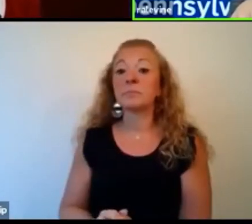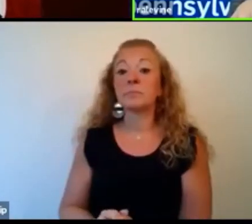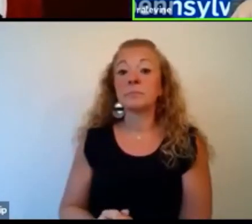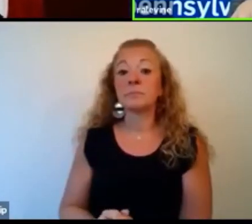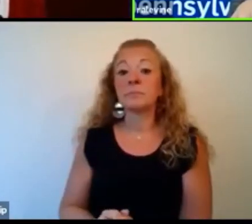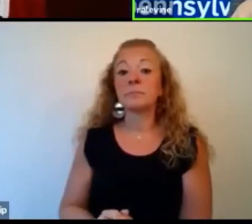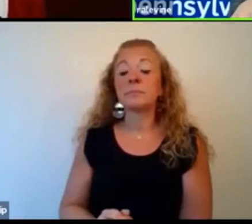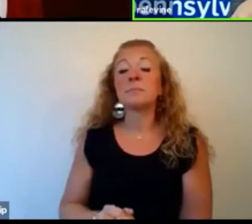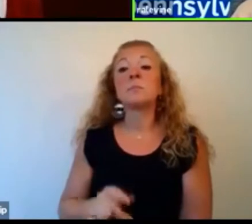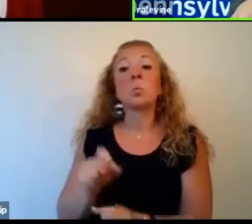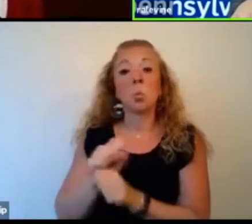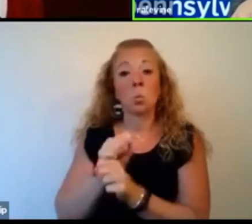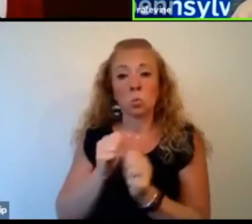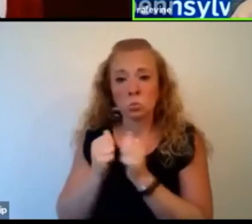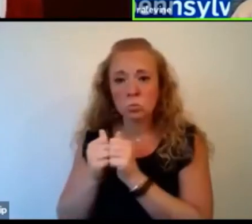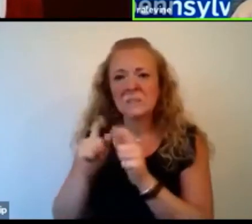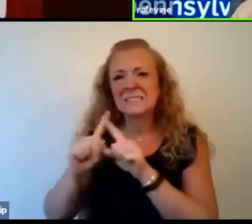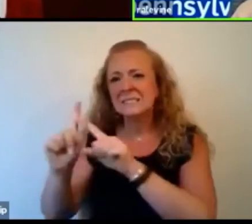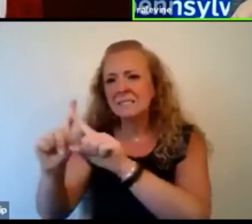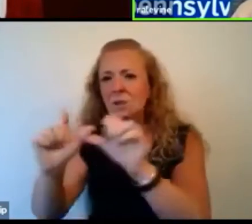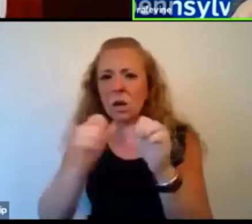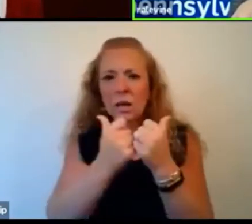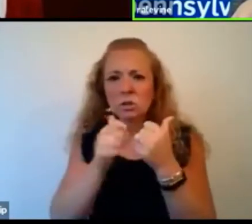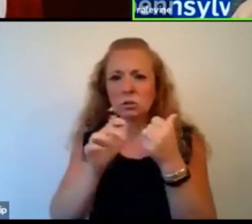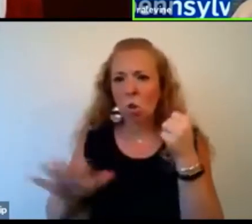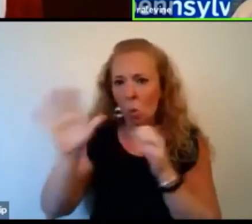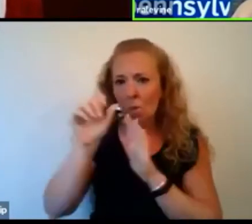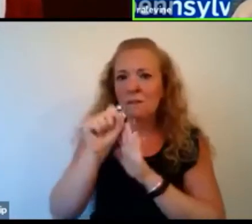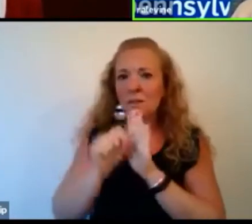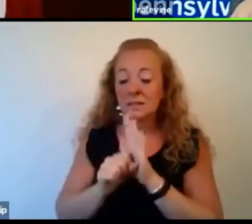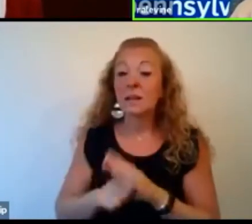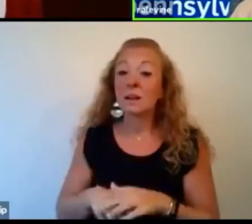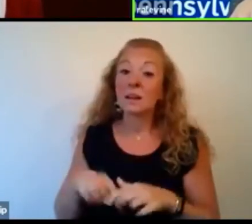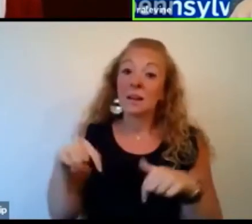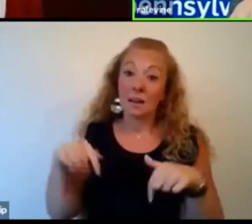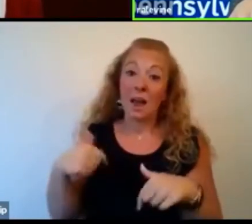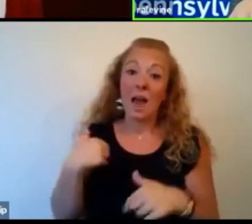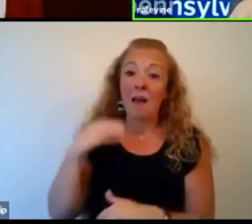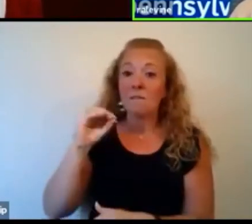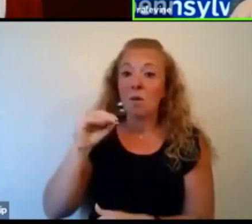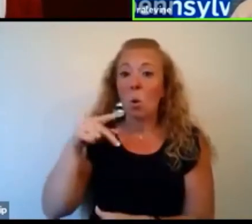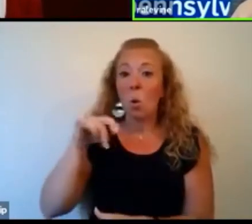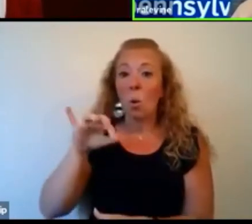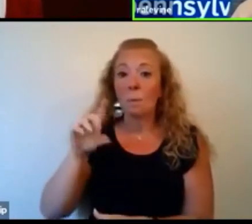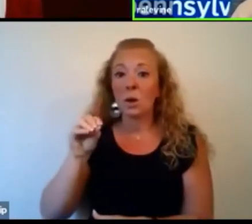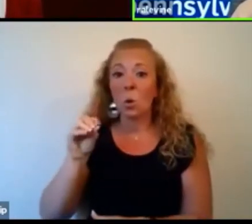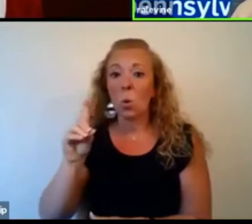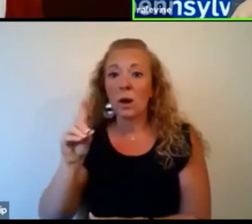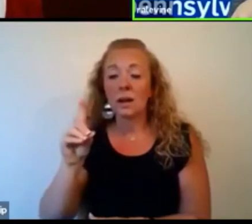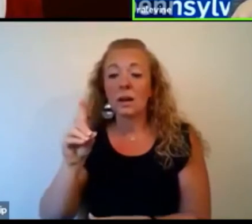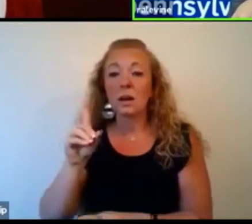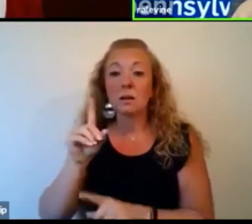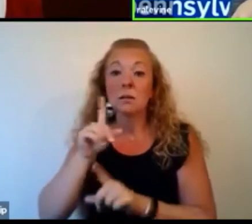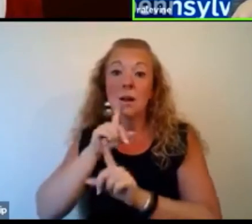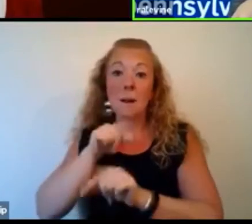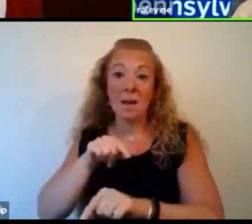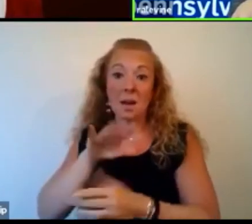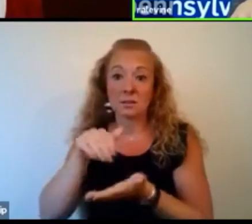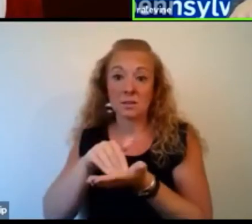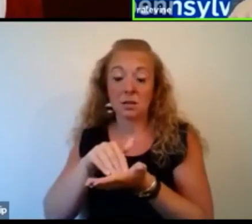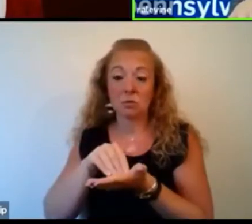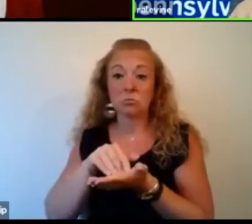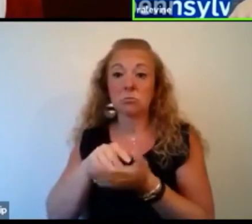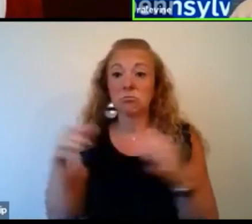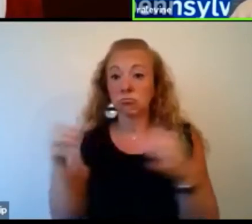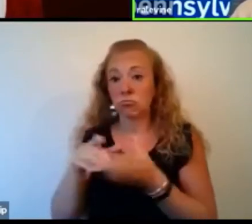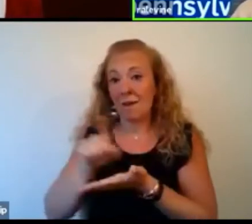many state agencies, we actually do have and continue to have an opioid command center that meets weekly here at Pima. Now, of